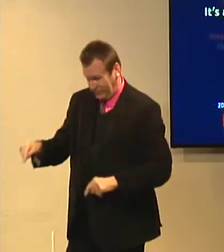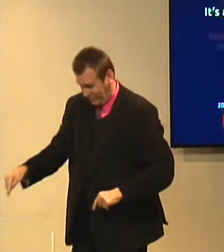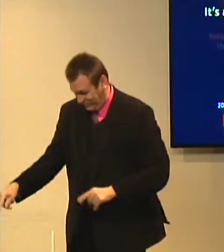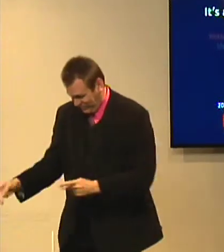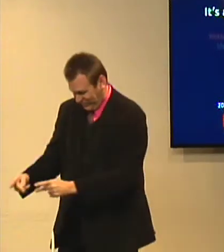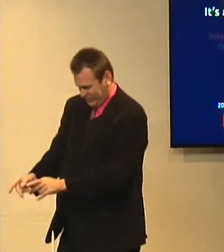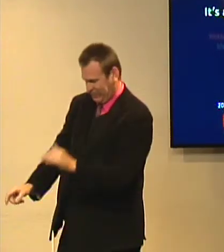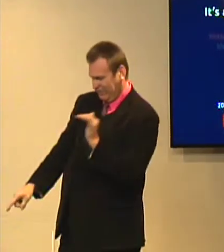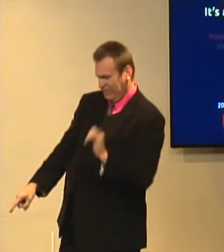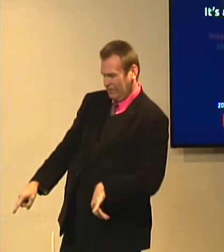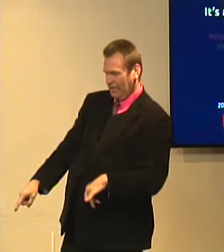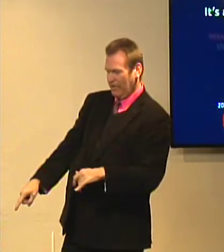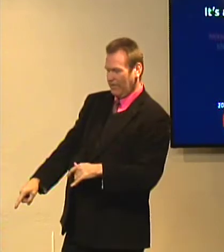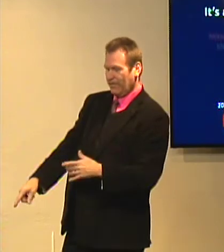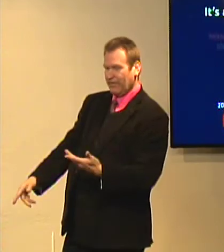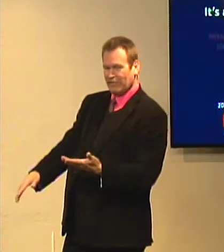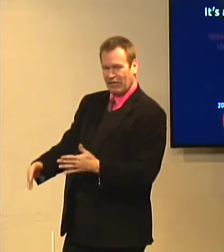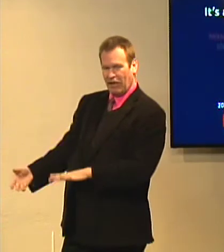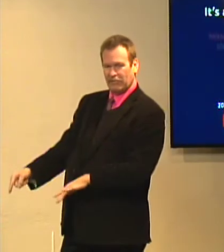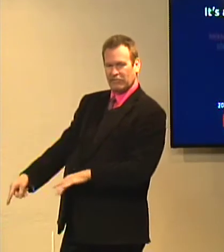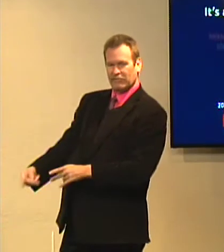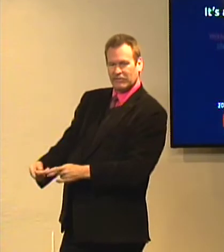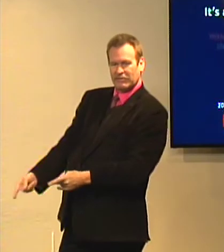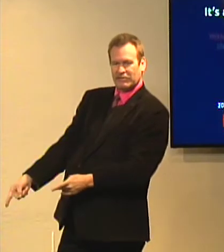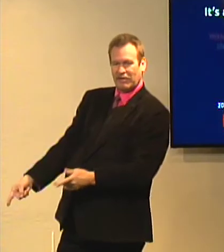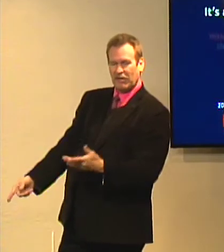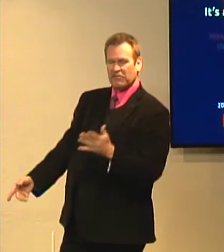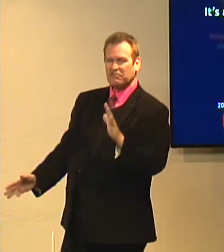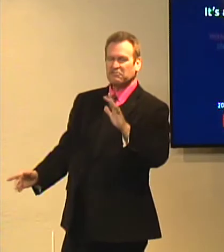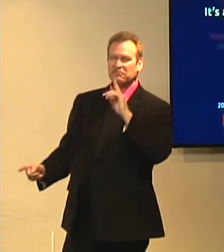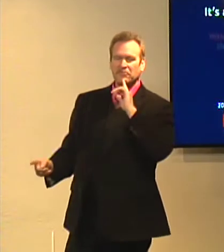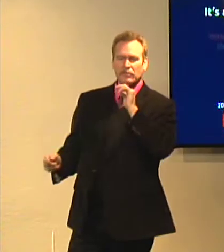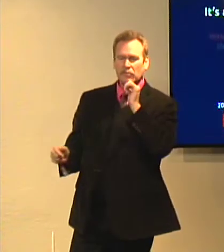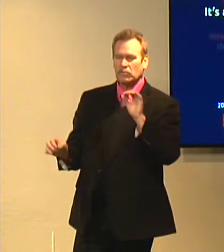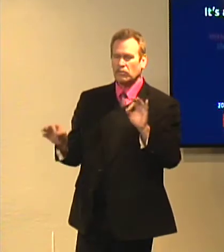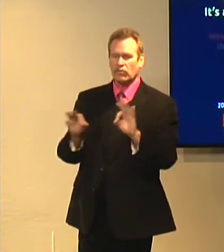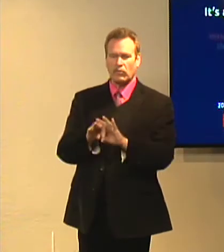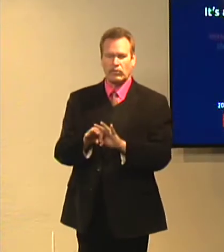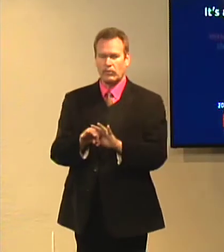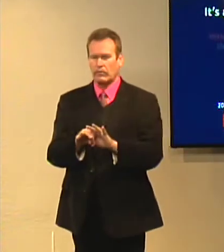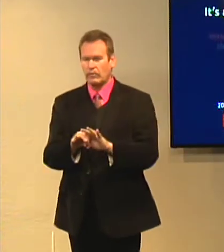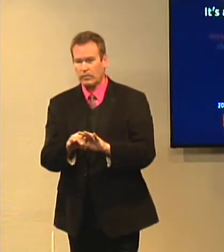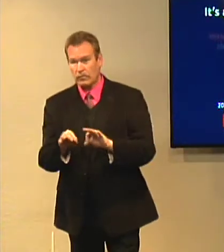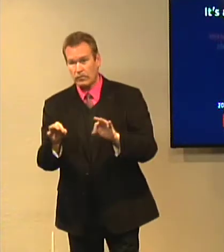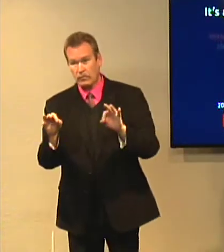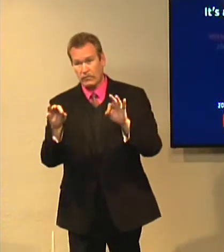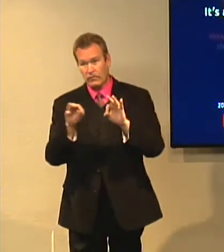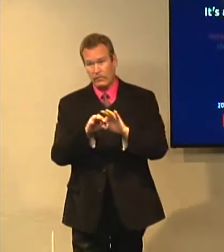Some people actually believe that is where my loved one is. But as Christians, we don't believe that.